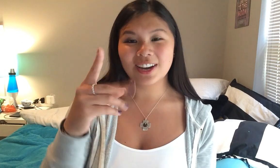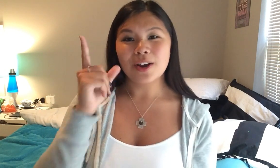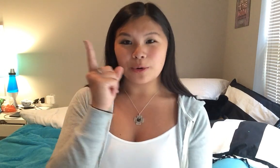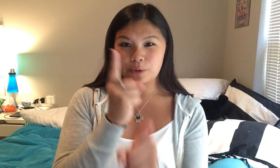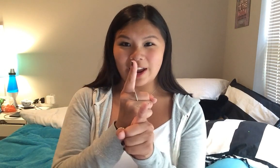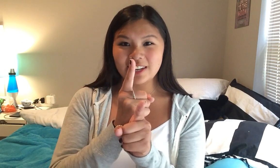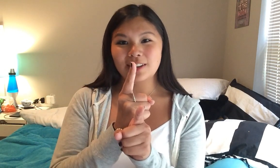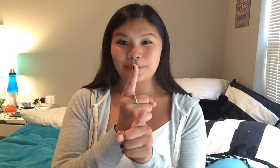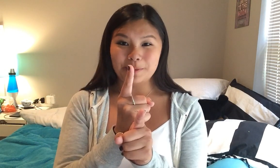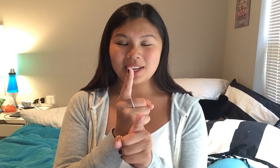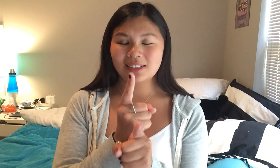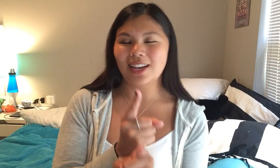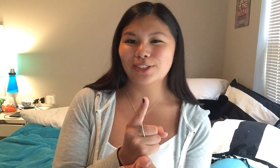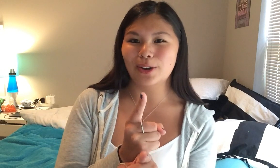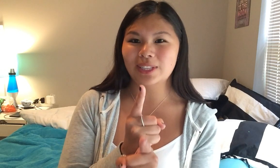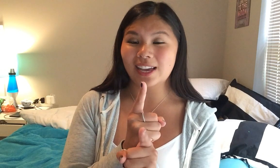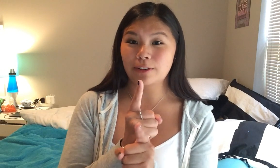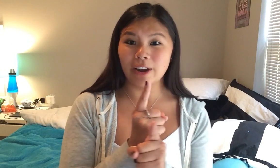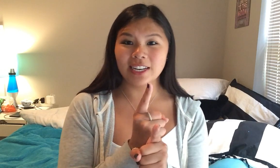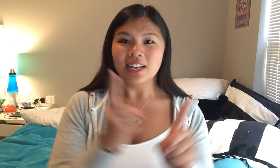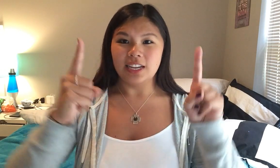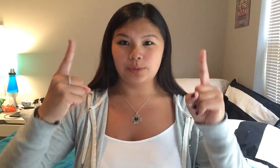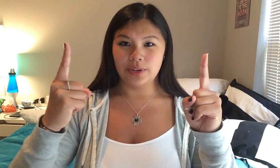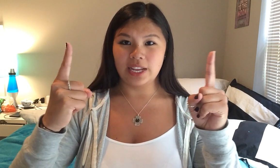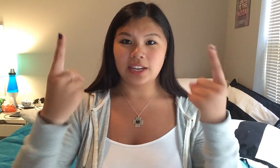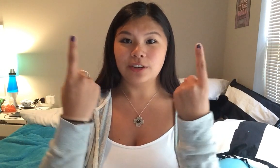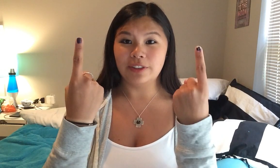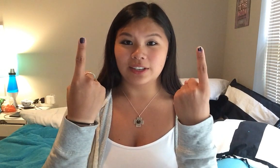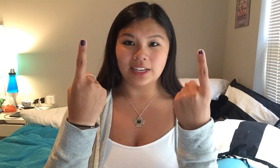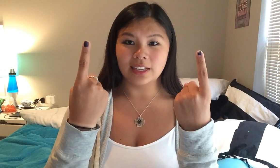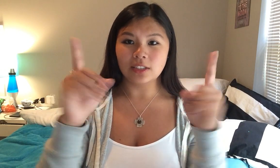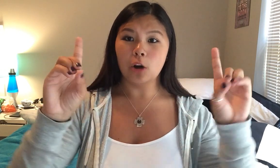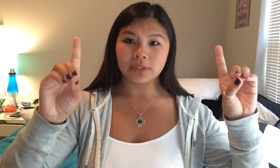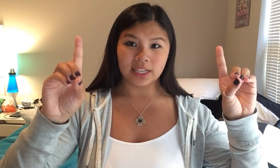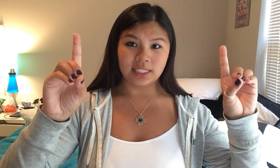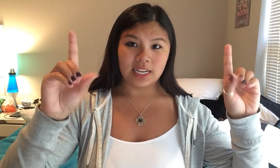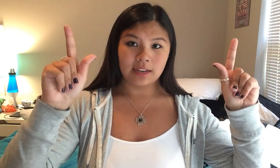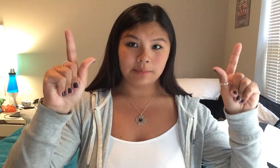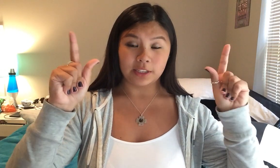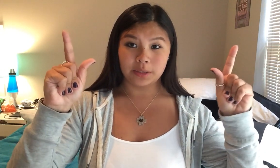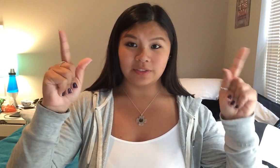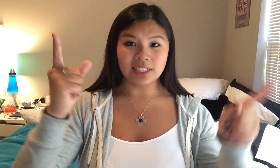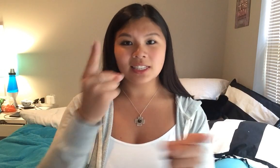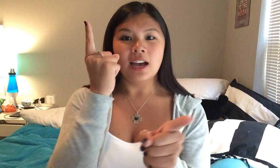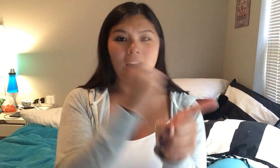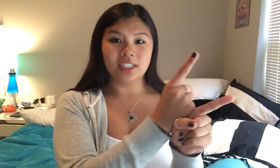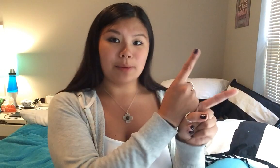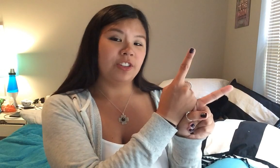right through me and so the sign for right is where you take two fingers like this almost like a D but closed fists on top of